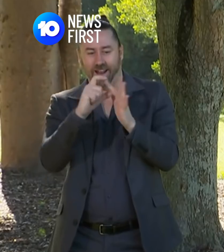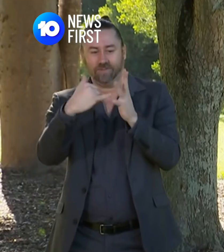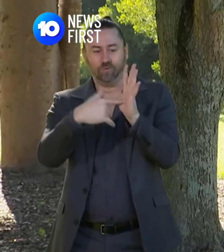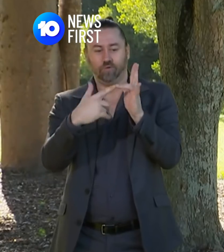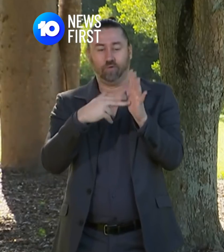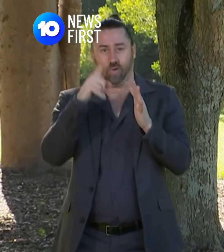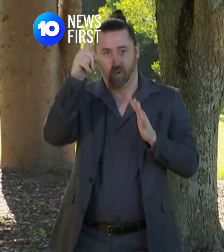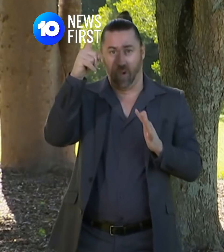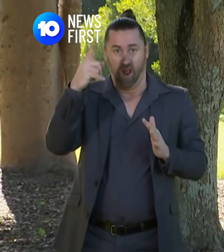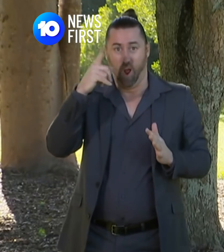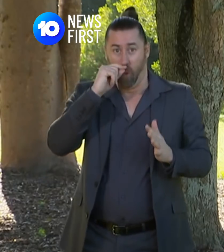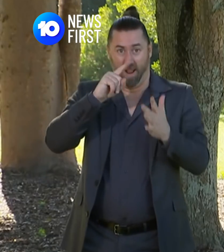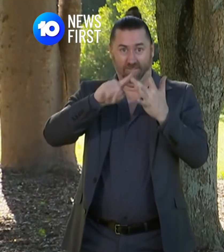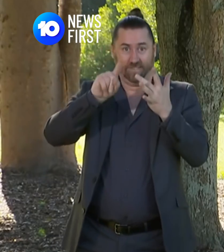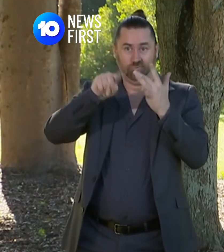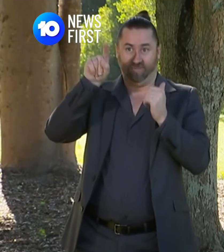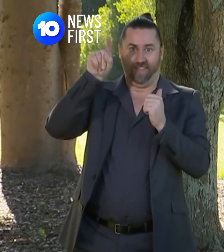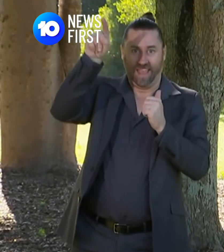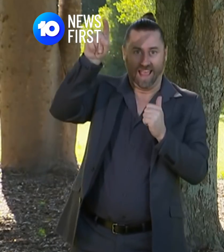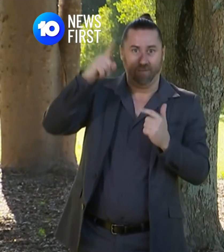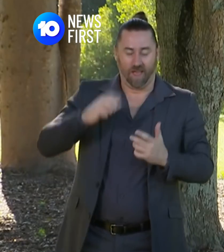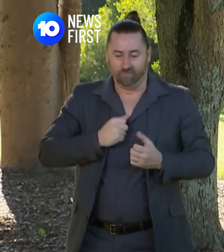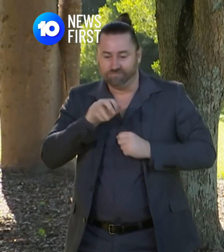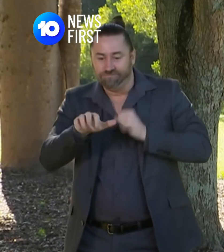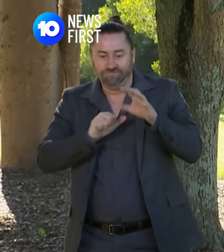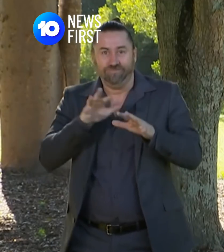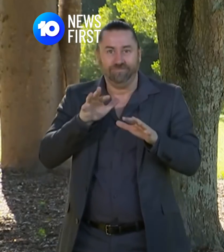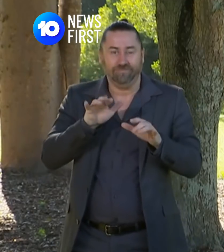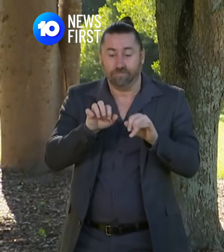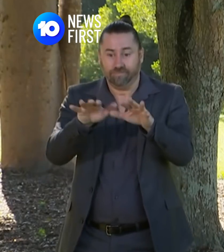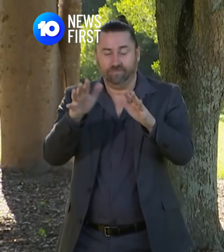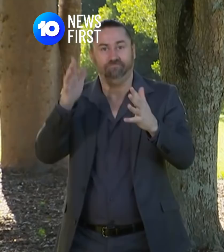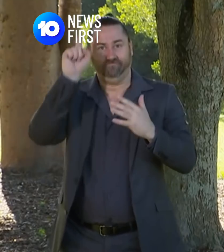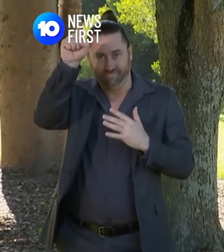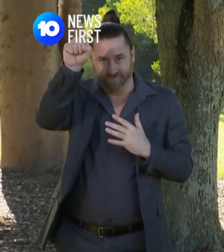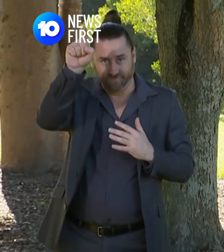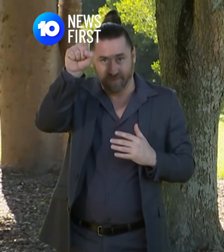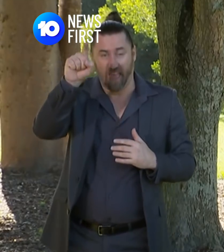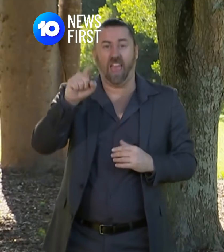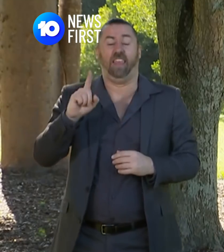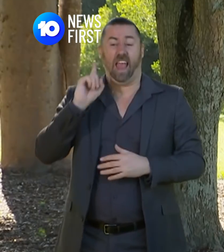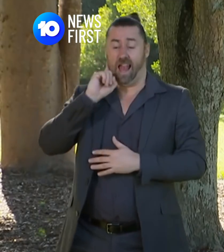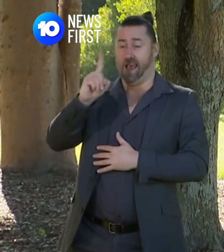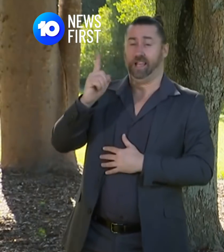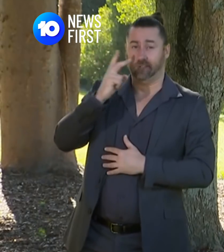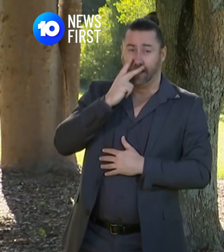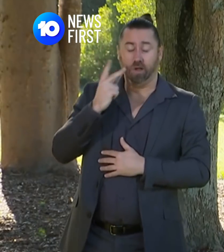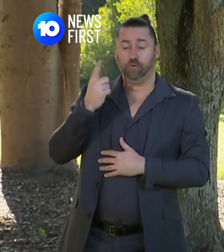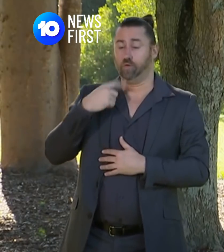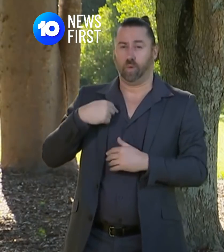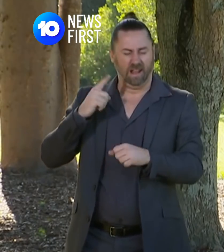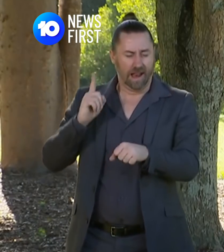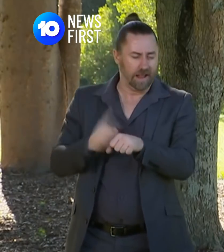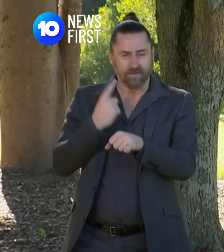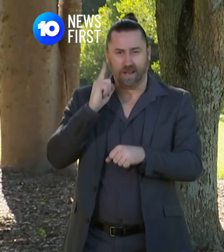we're working very closely there to identify venues that person was at. Then very late last night I was notified